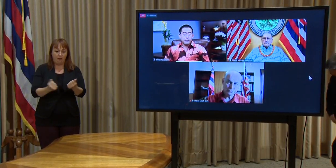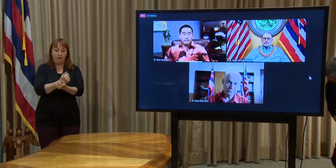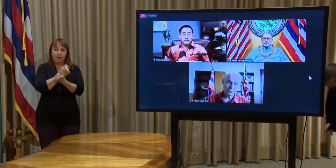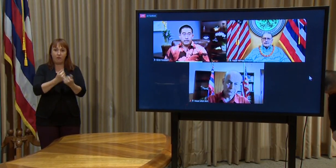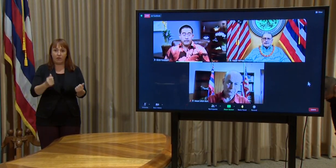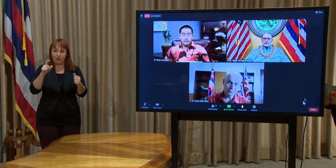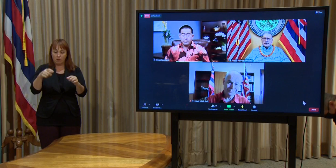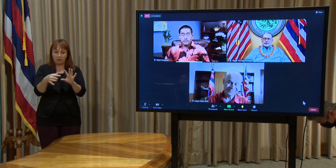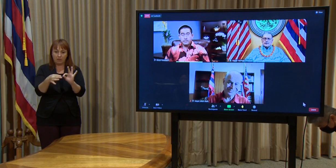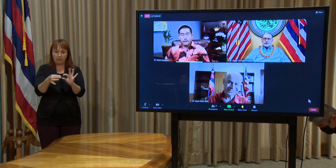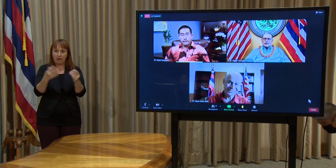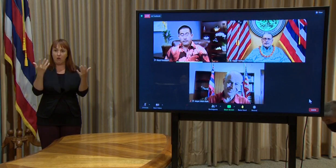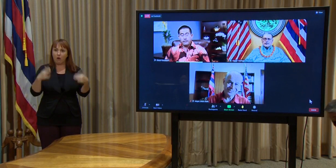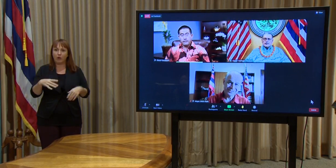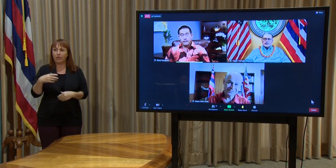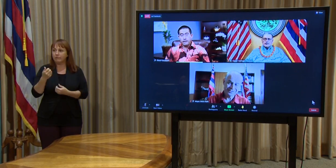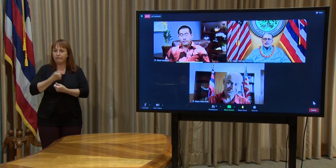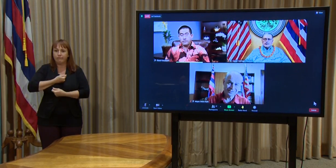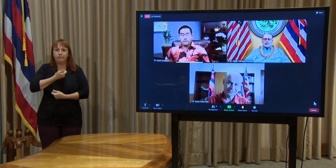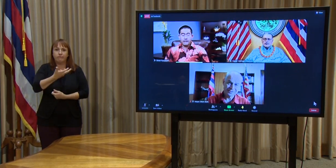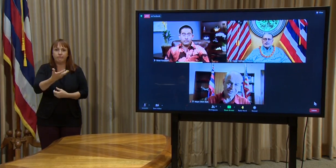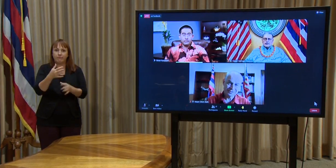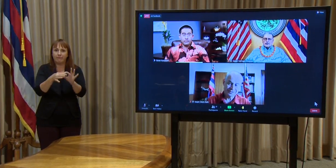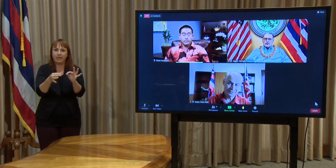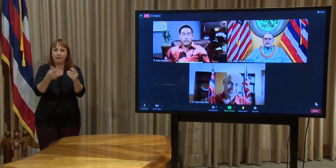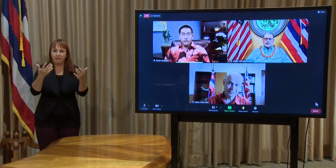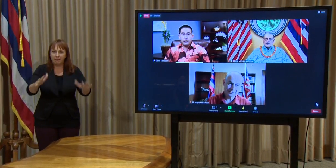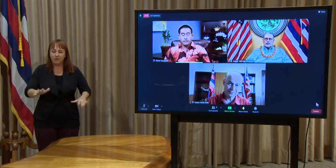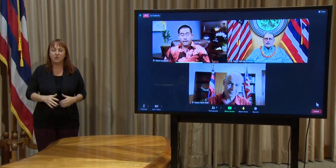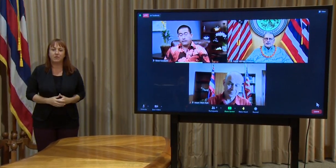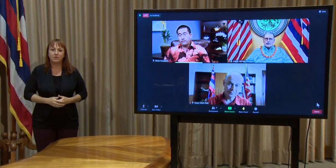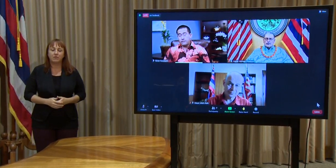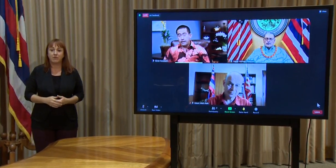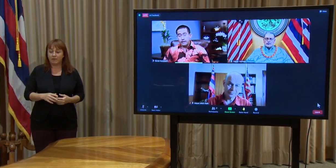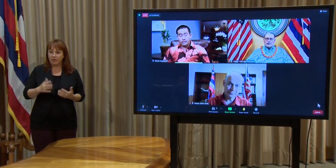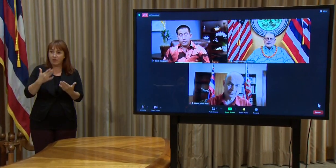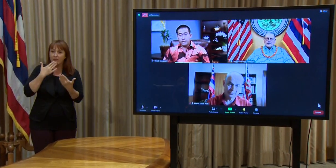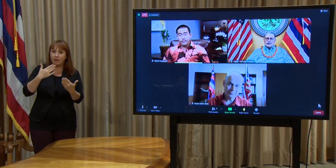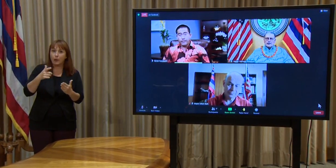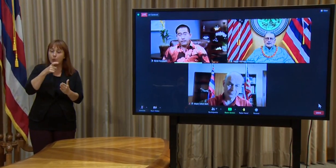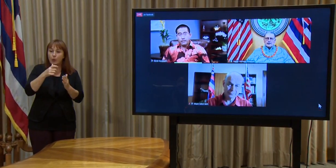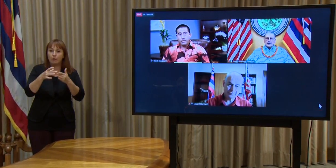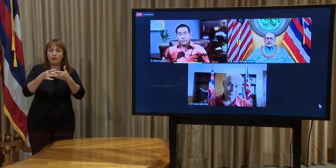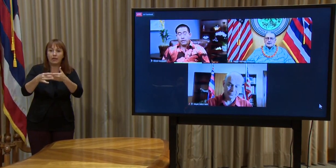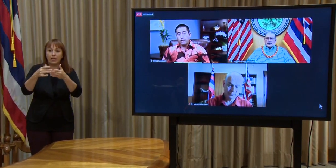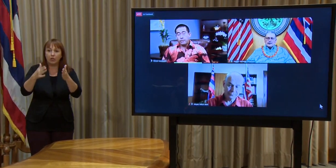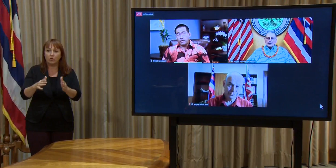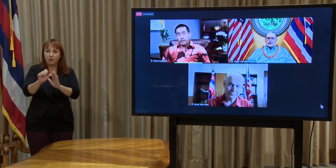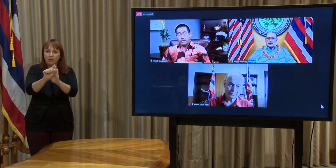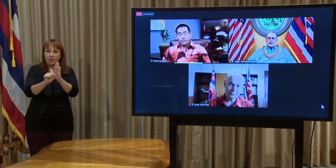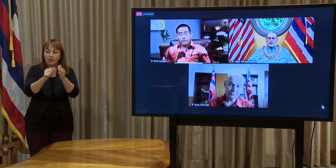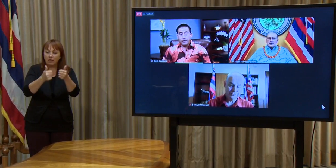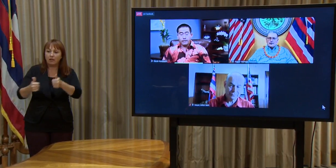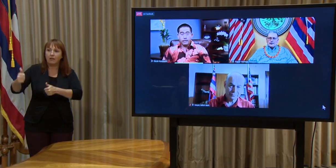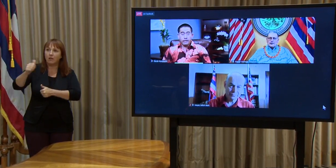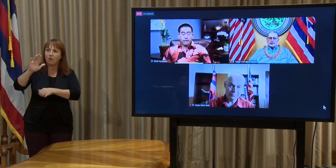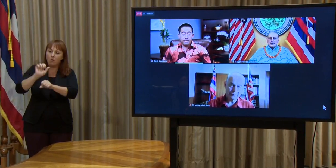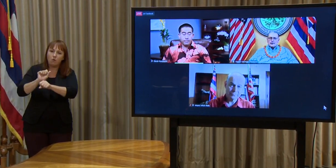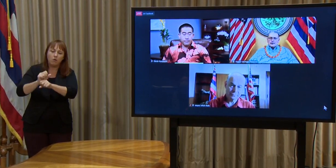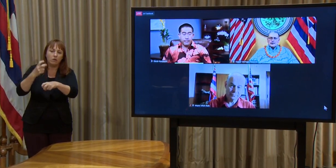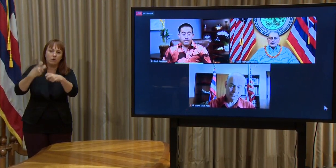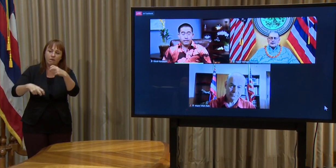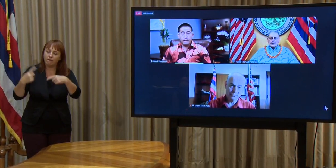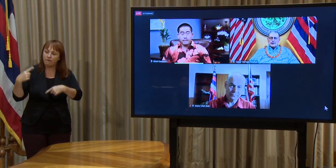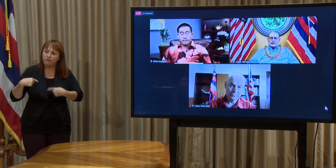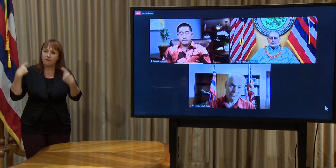needs to be said has been said. I would just like to thank our state leadership for all the work that they put in. I know a lot